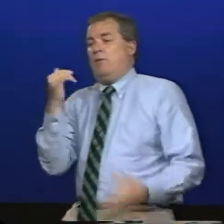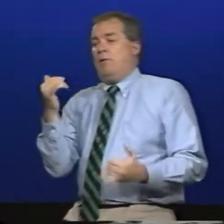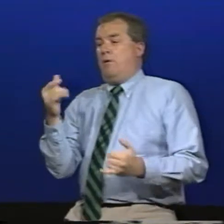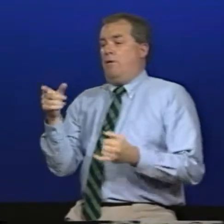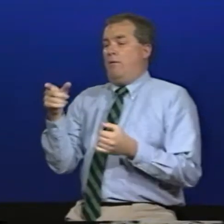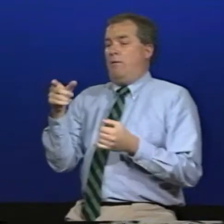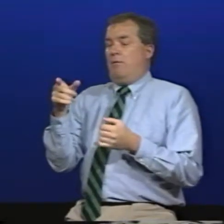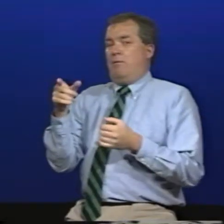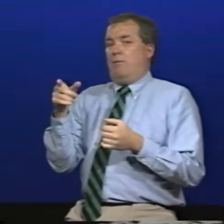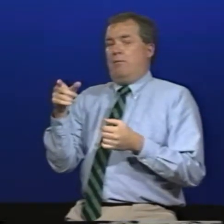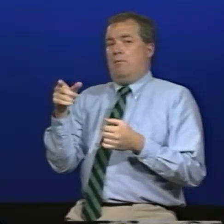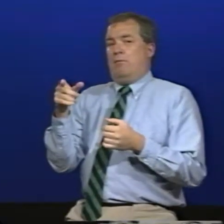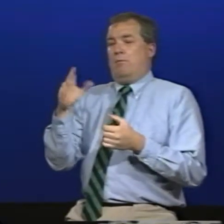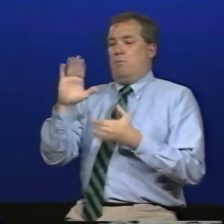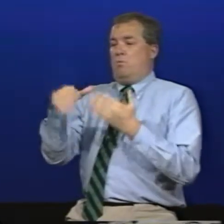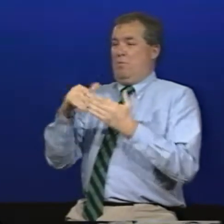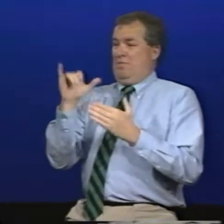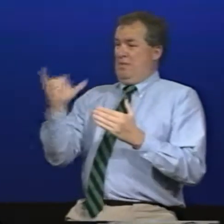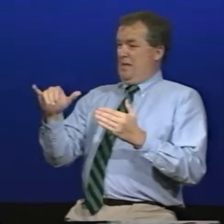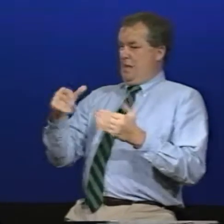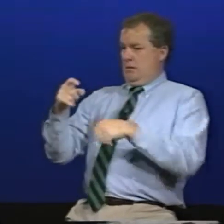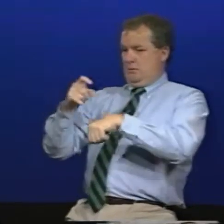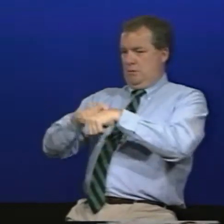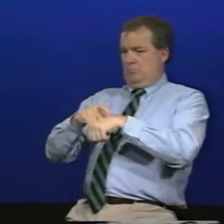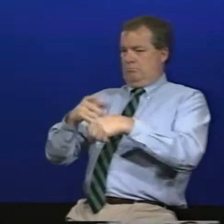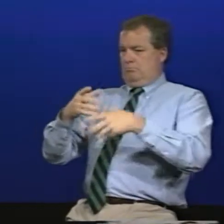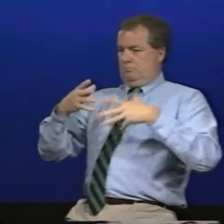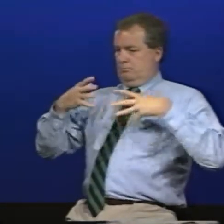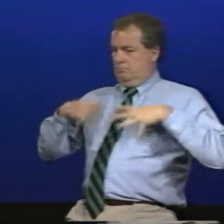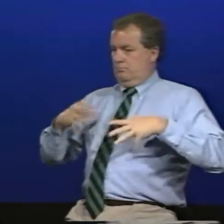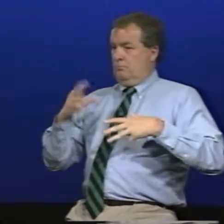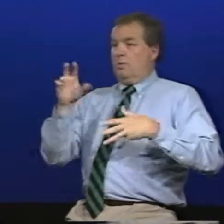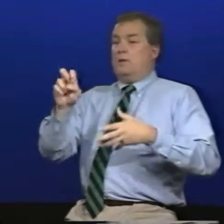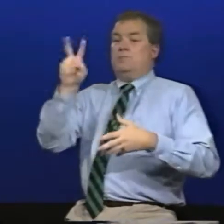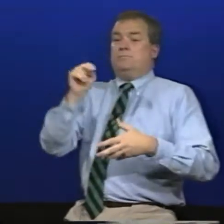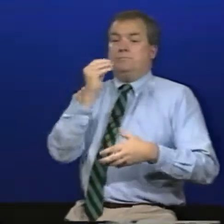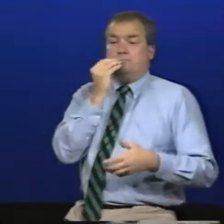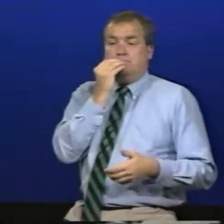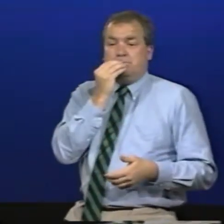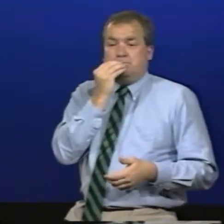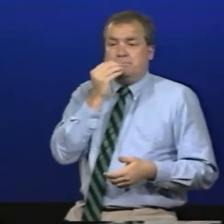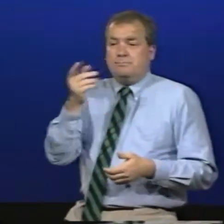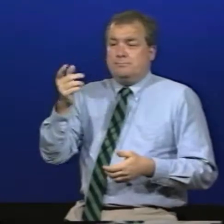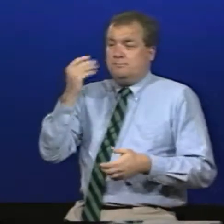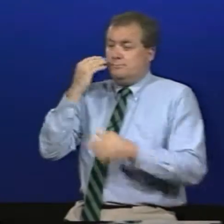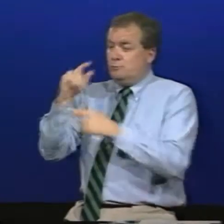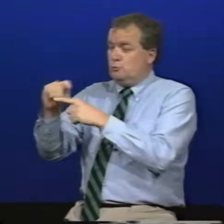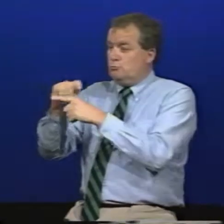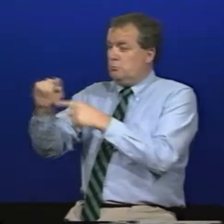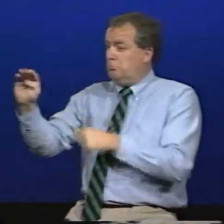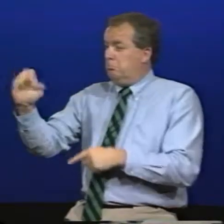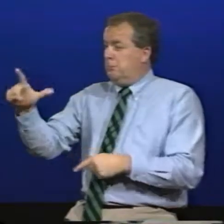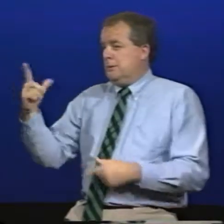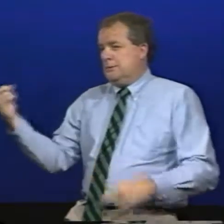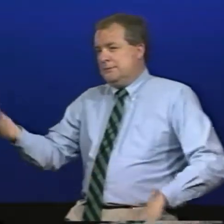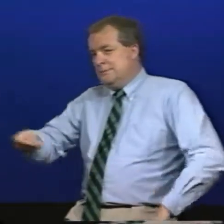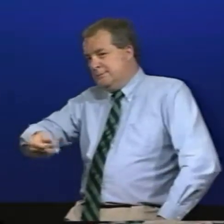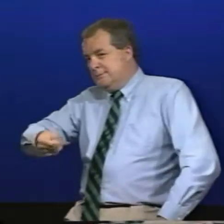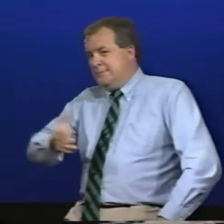the times that you need the gym to do that even meals were taken care of by the